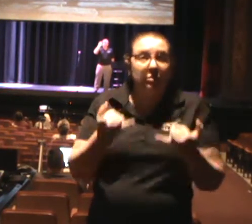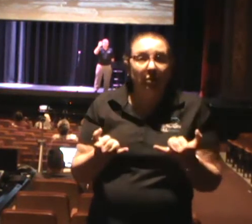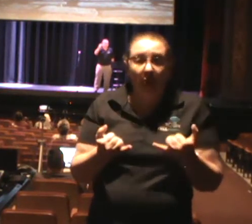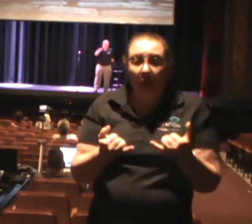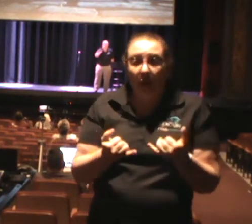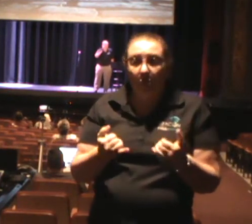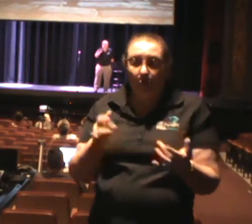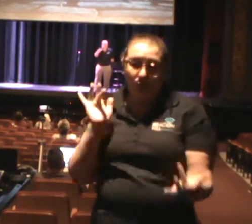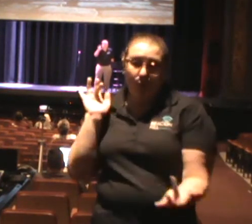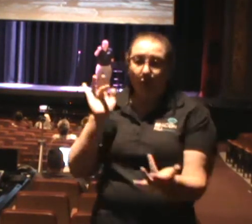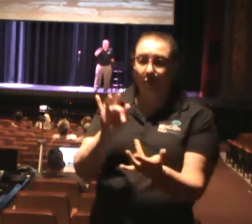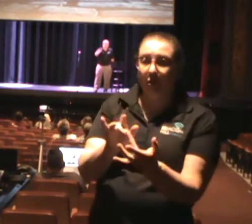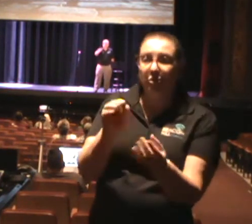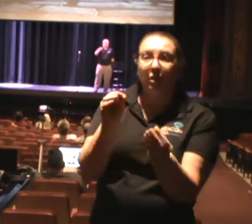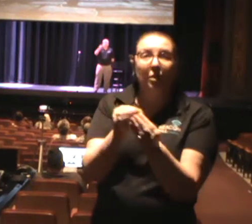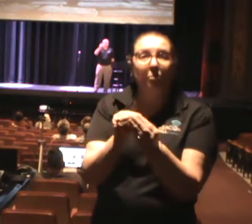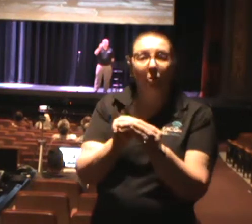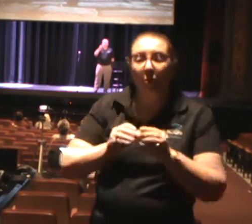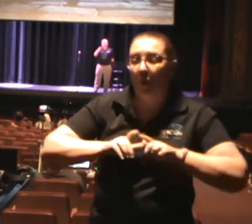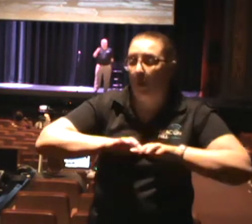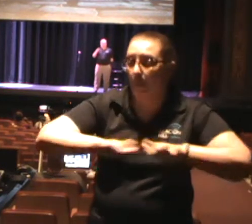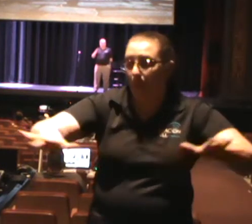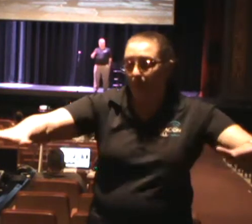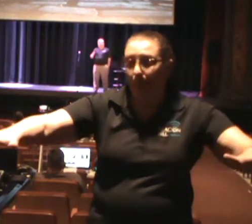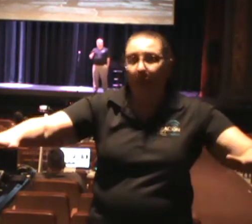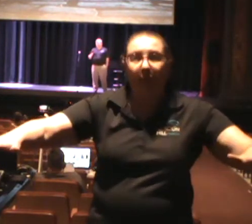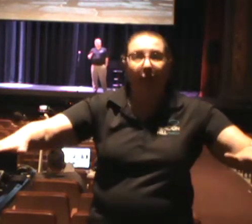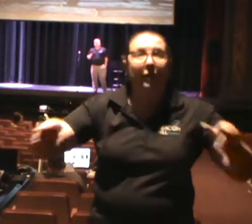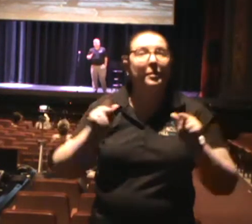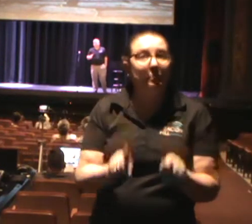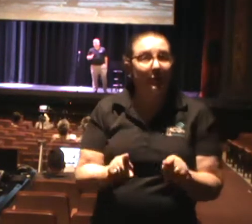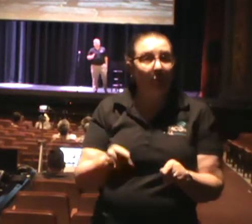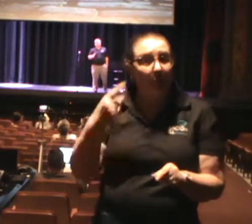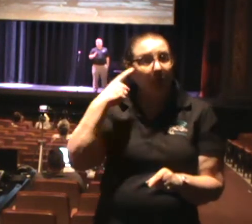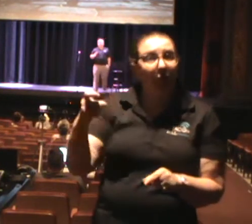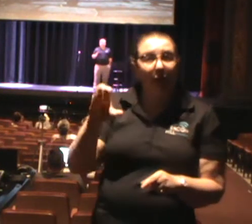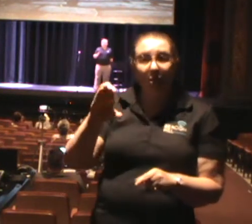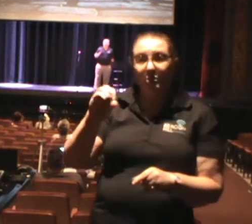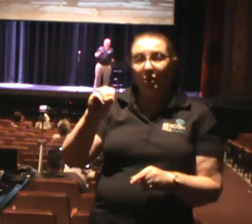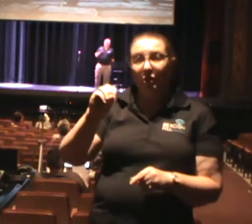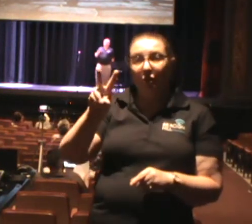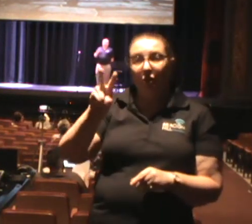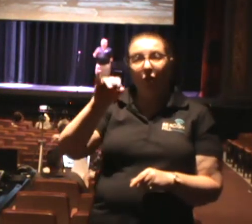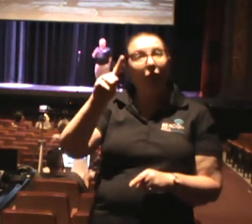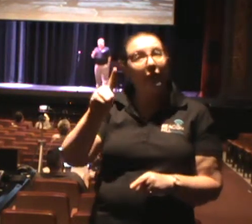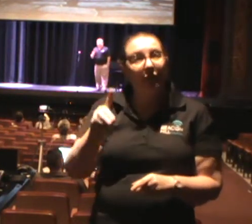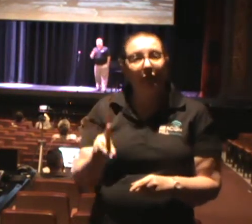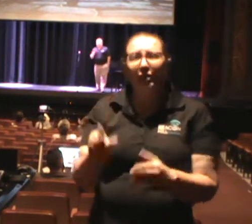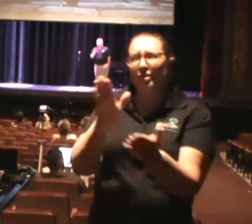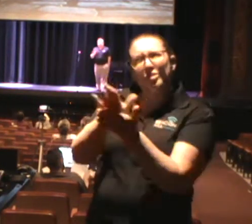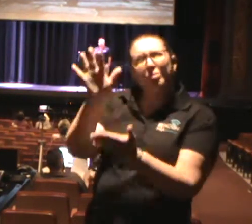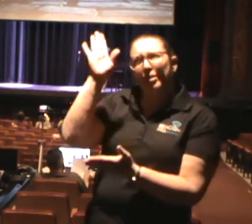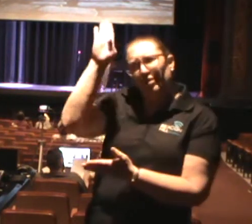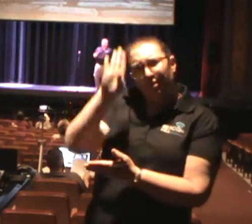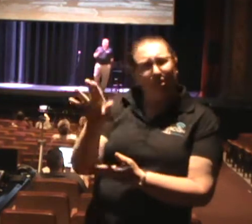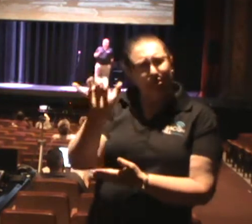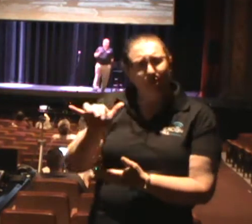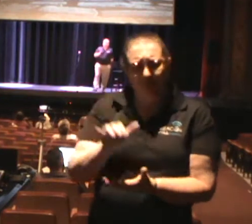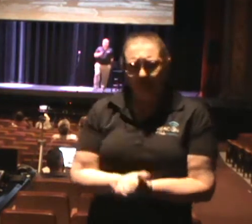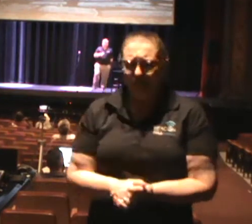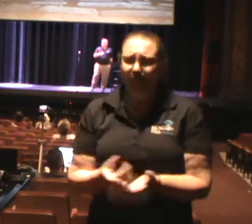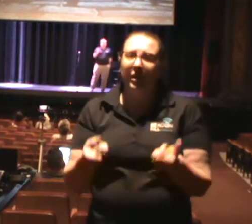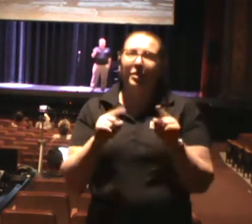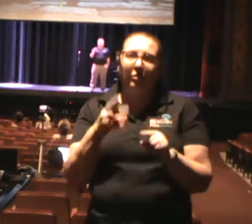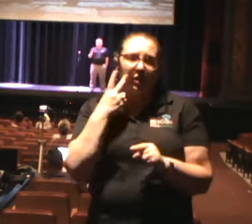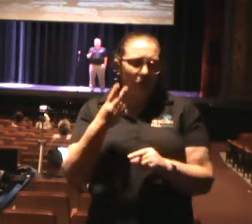because of COVID. So praise God for what God is doing, right? I think when you look at the body,